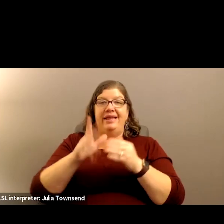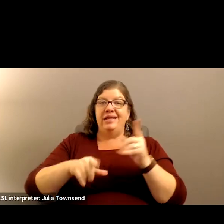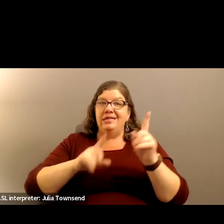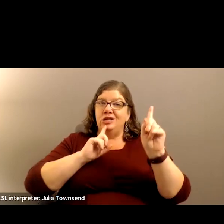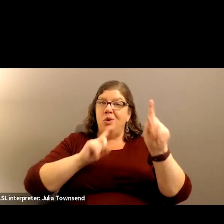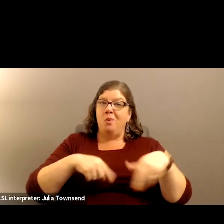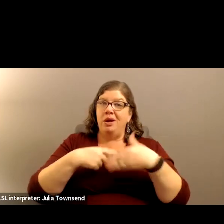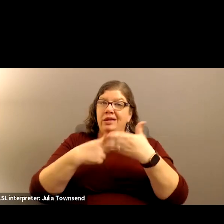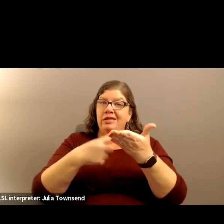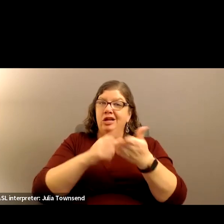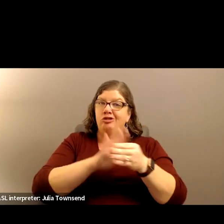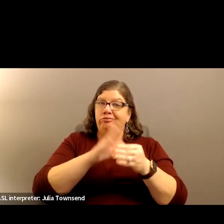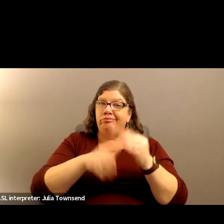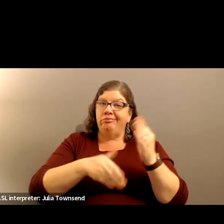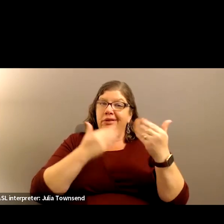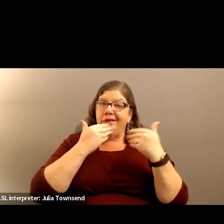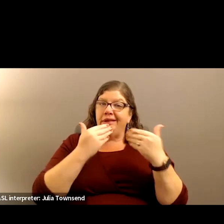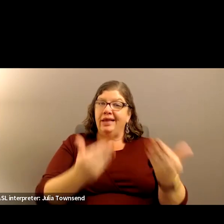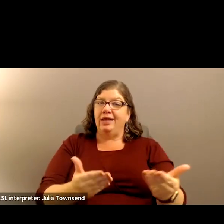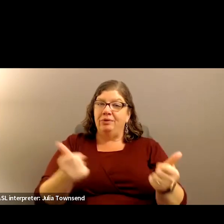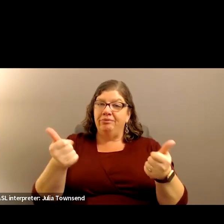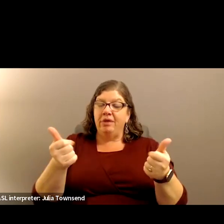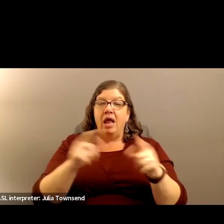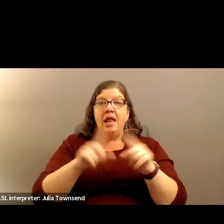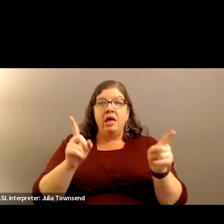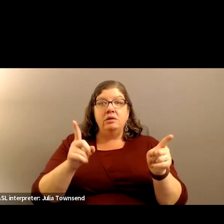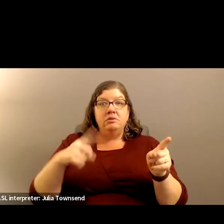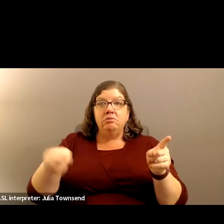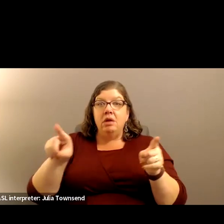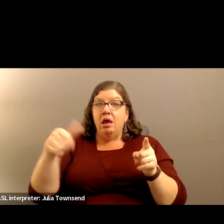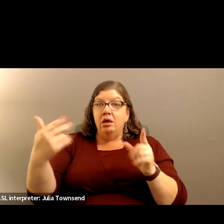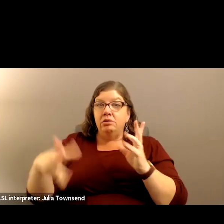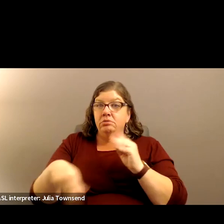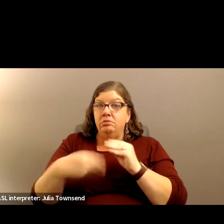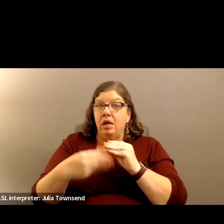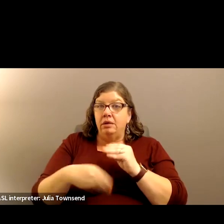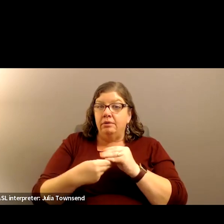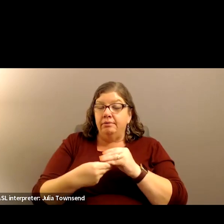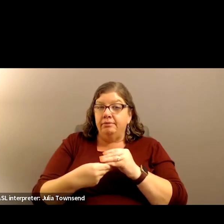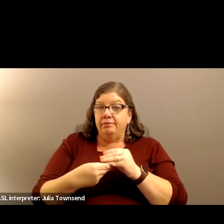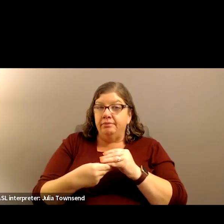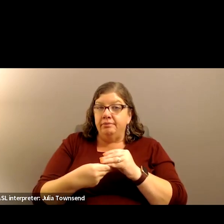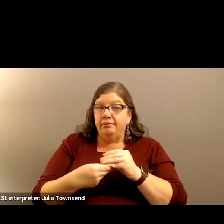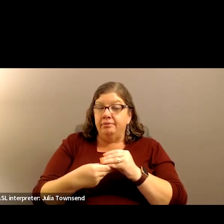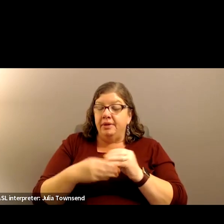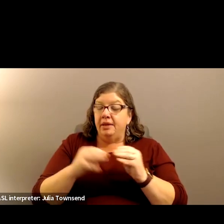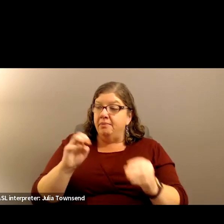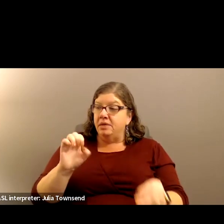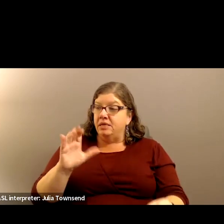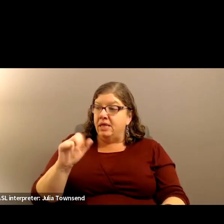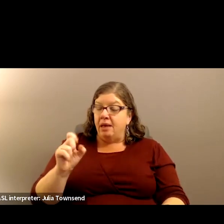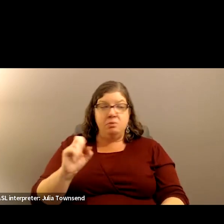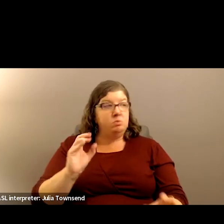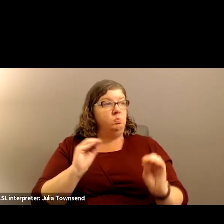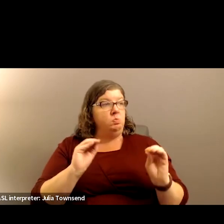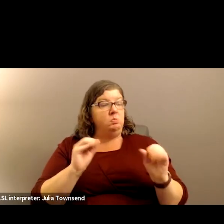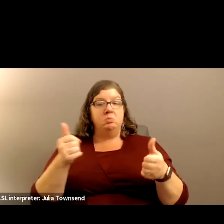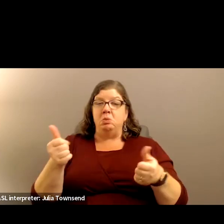and discussion. Thank you. Unless somebody else had something. Ms. Capps? No. Okay.